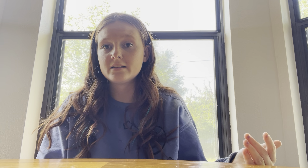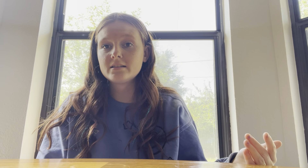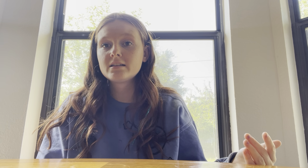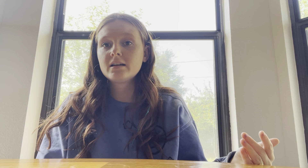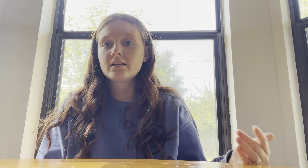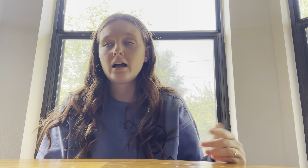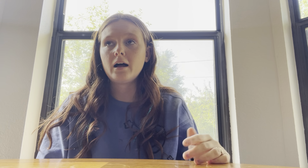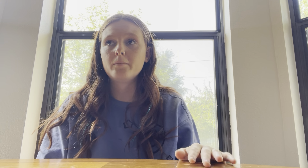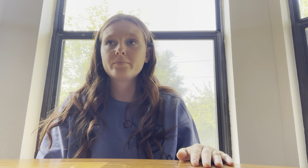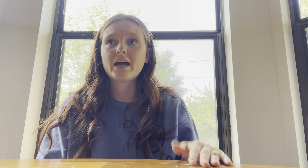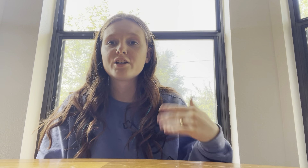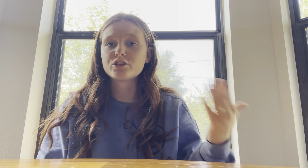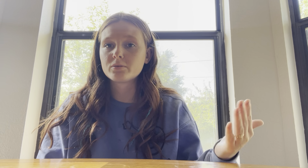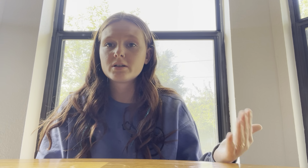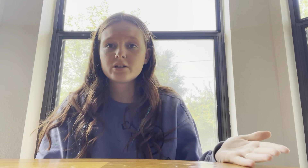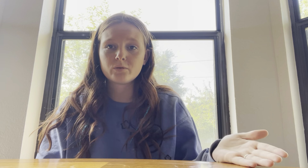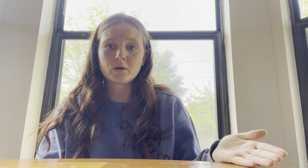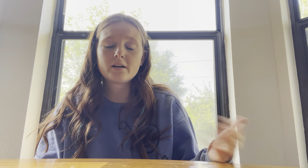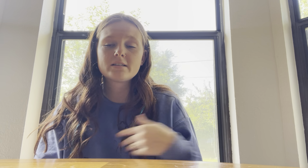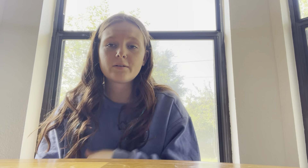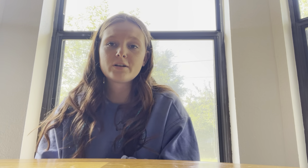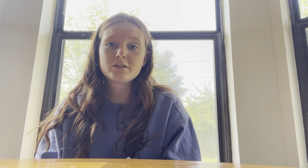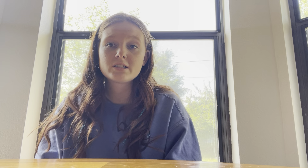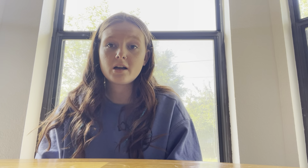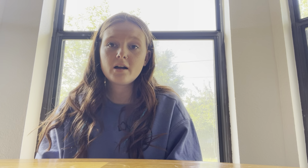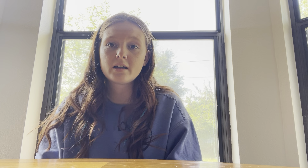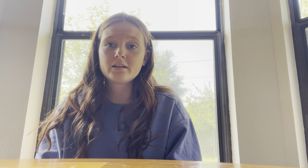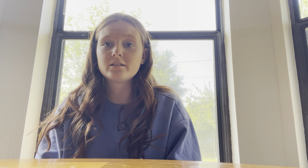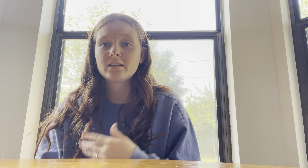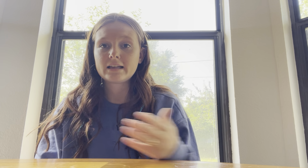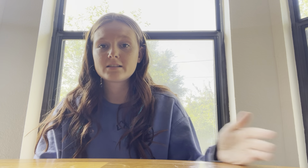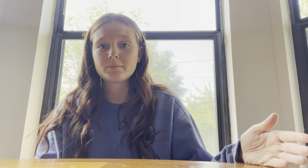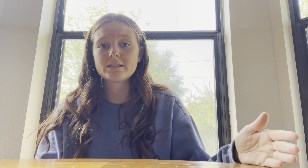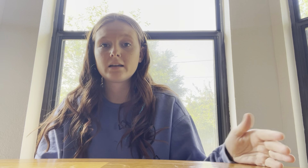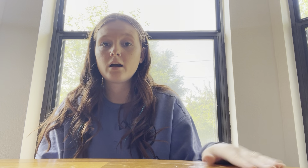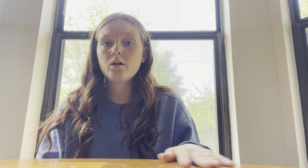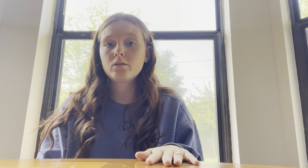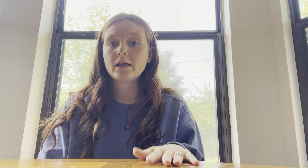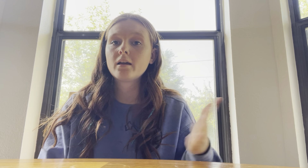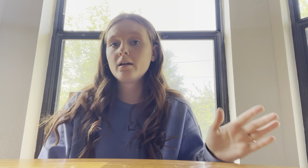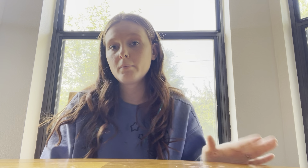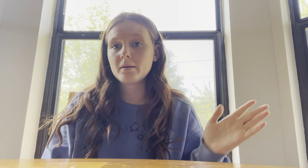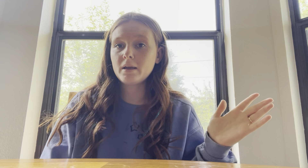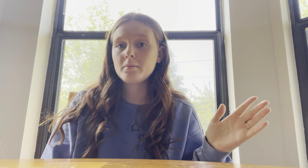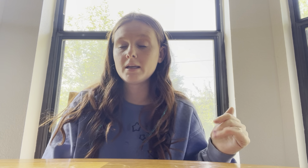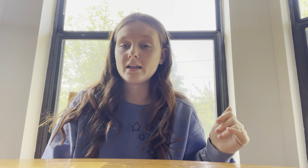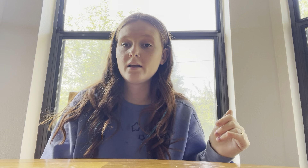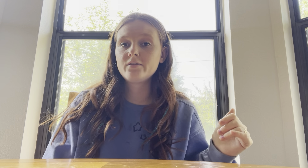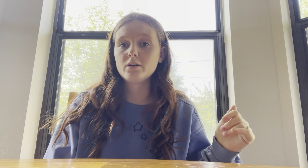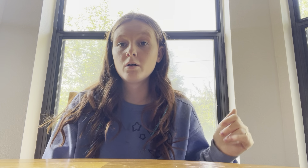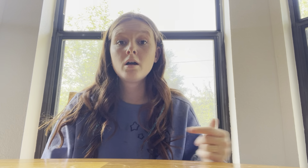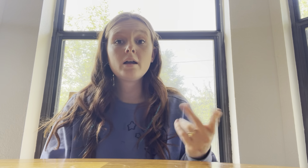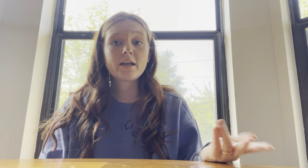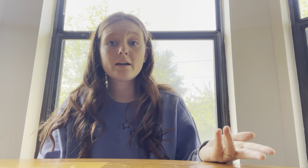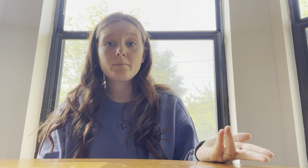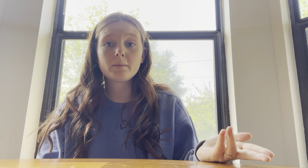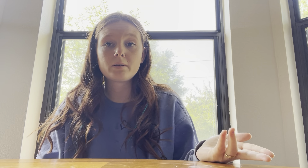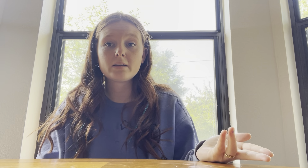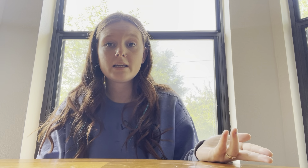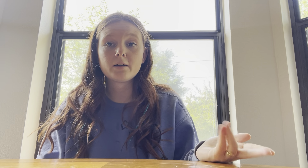how to interpret certain words. Like, when you're a song and, like, someone's saying, oh, like, my baby, I love you, hearing people hear